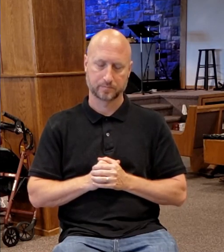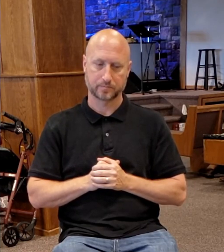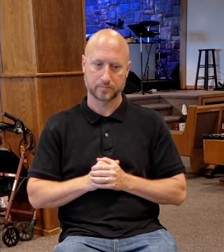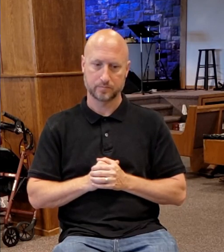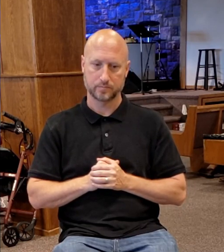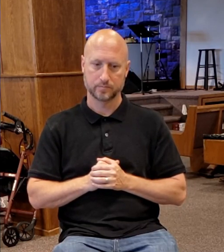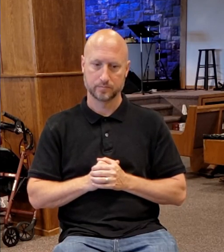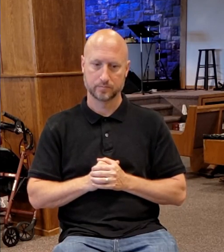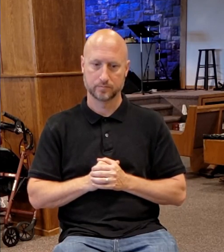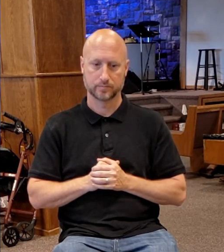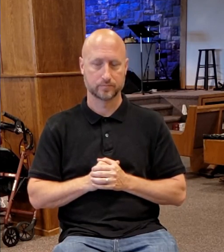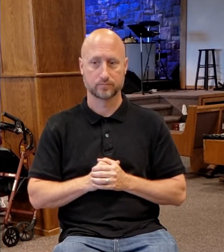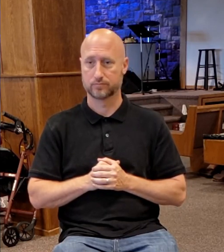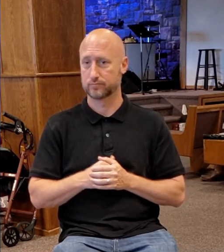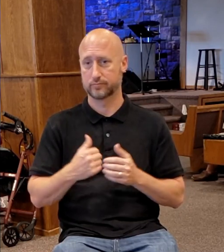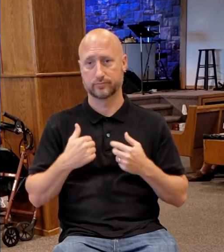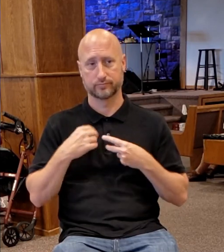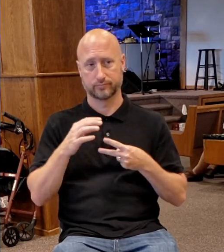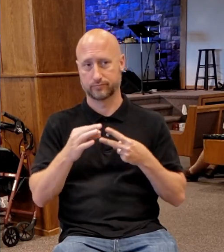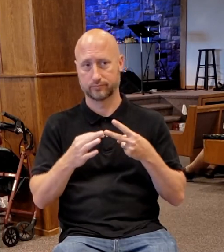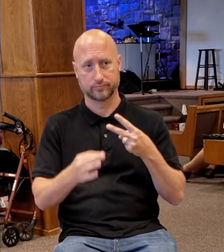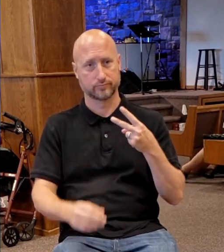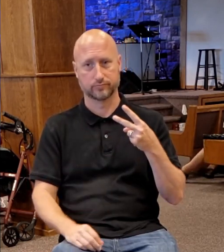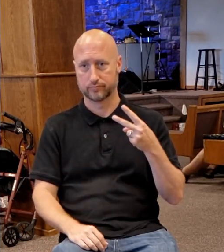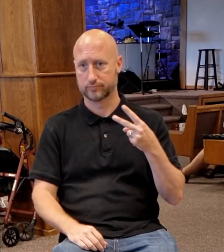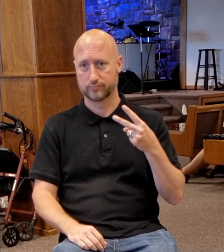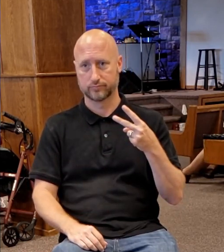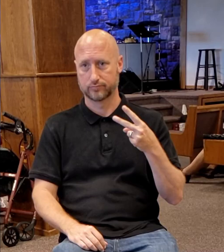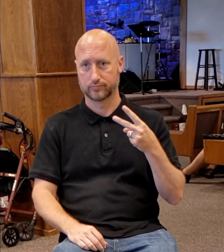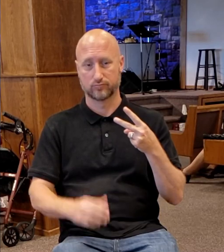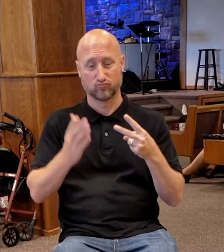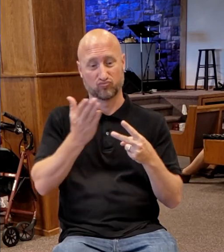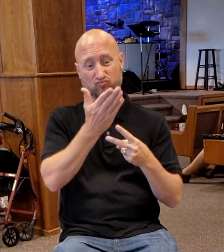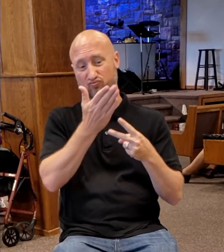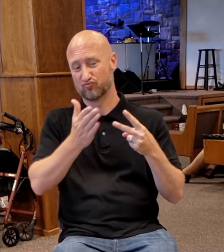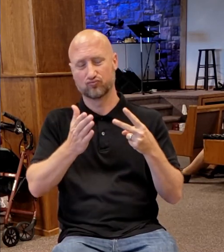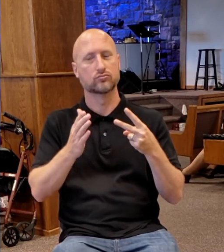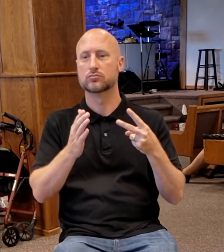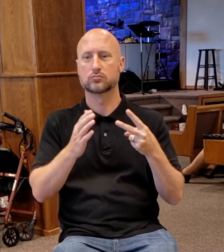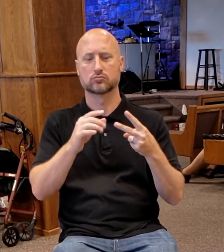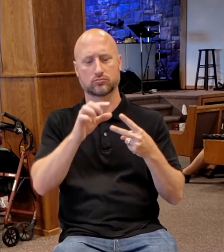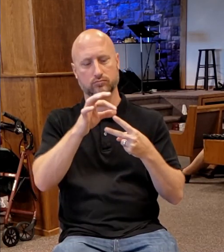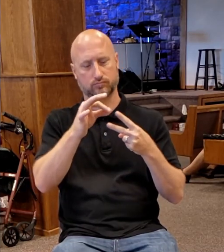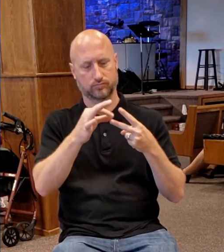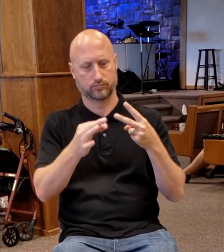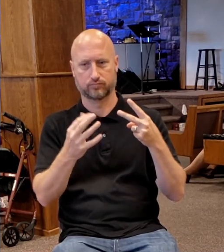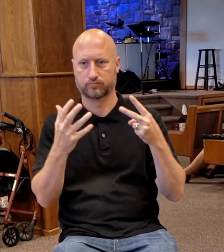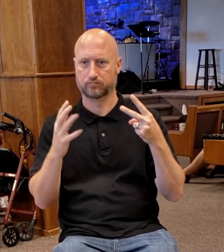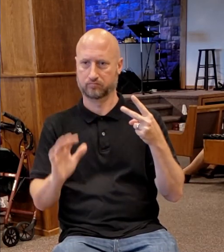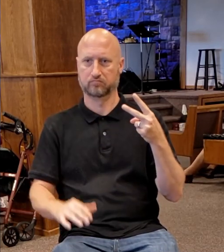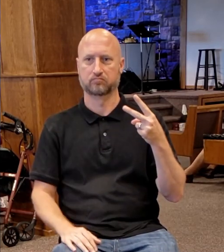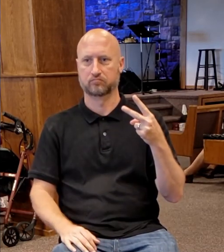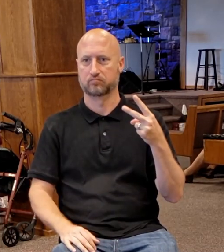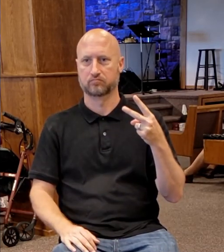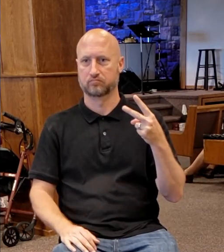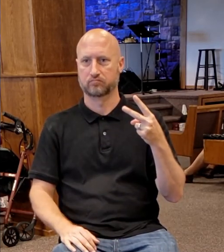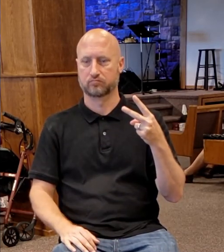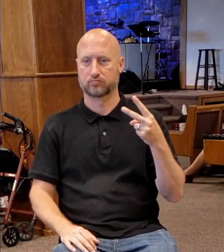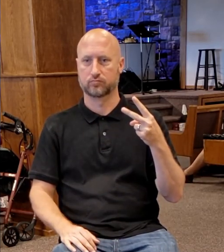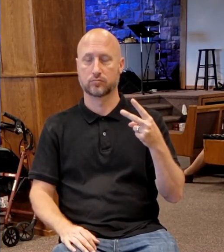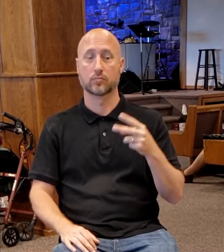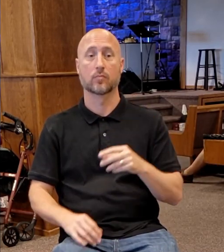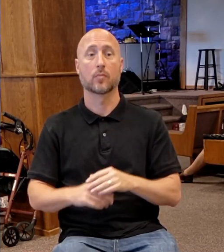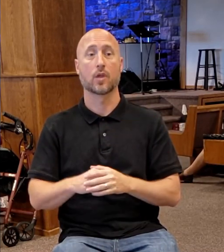It's one way or the other. There's no middle ground. But it's the clarity that brings people